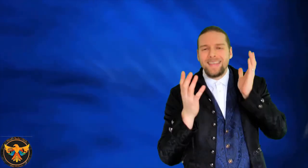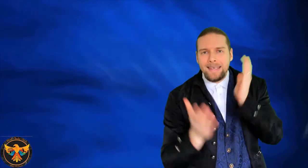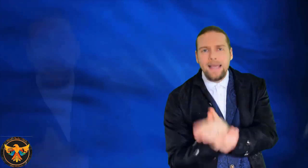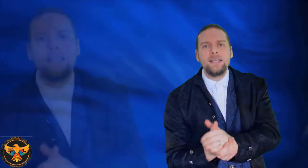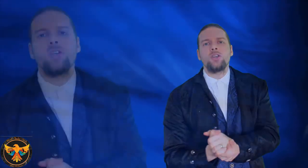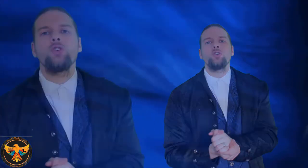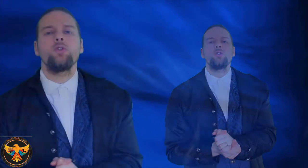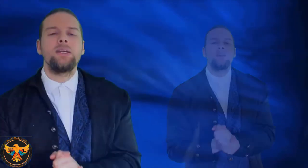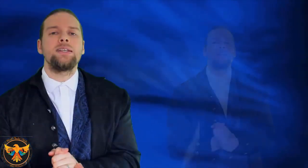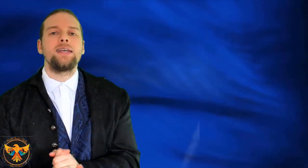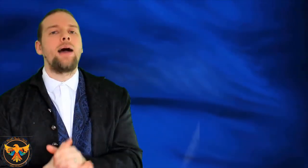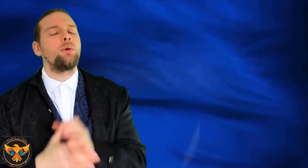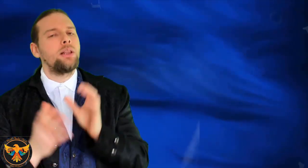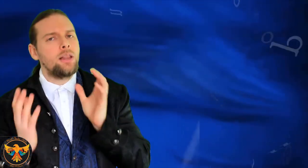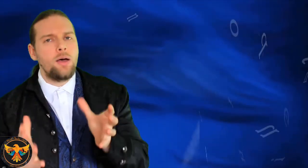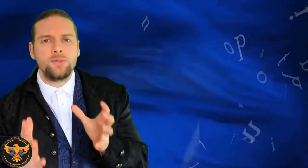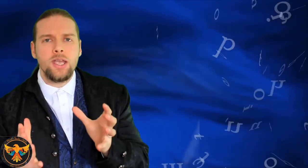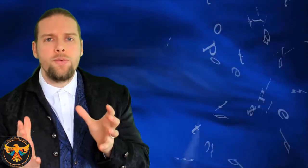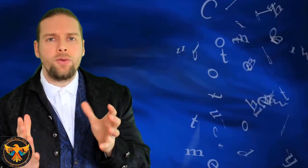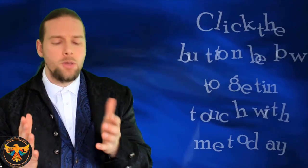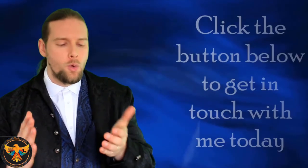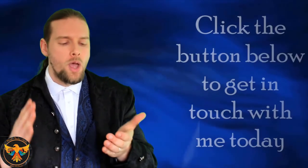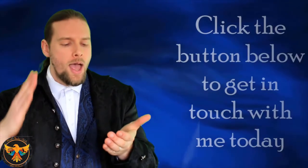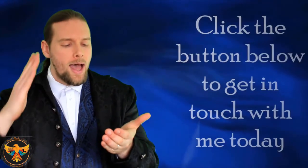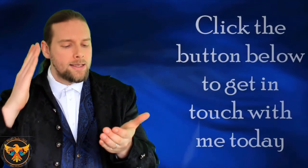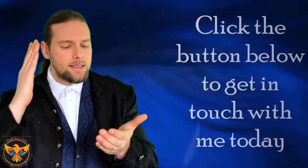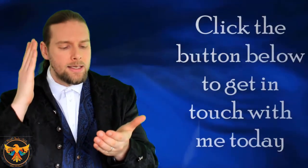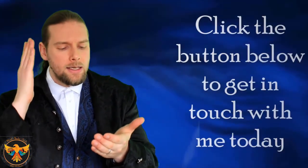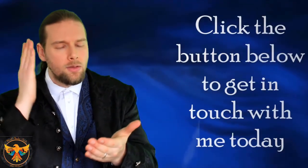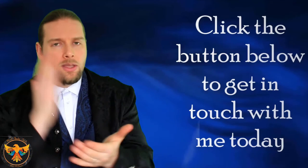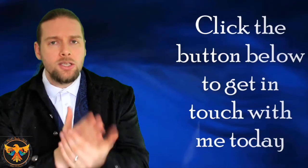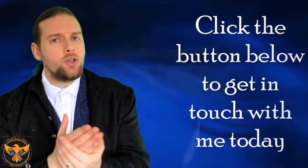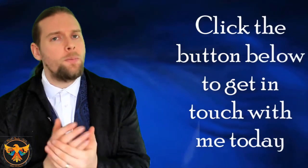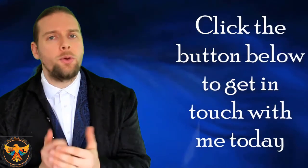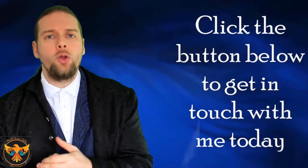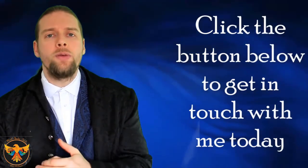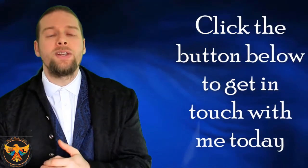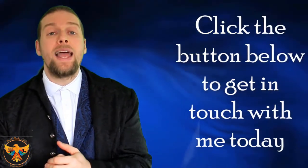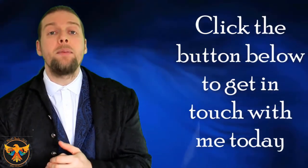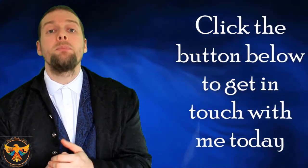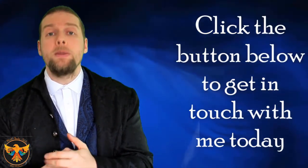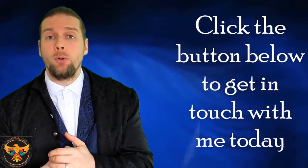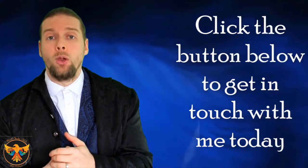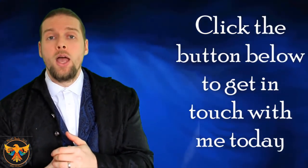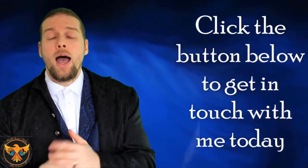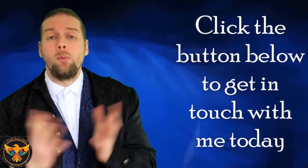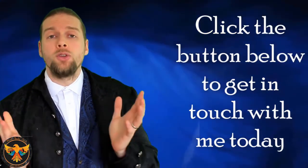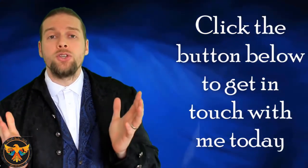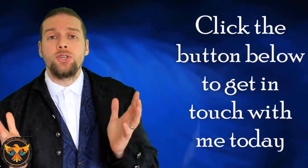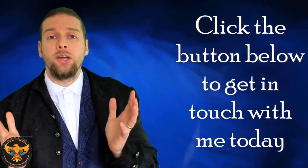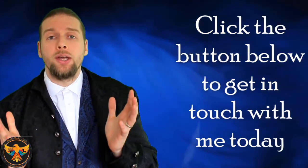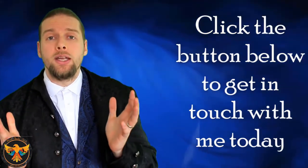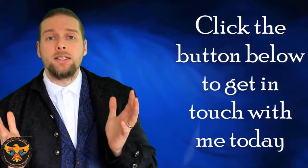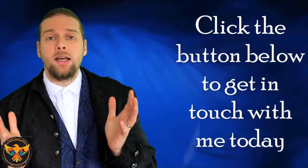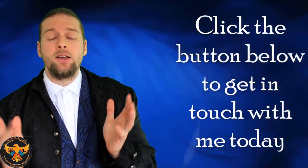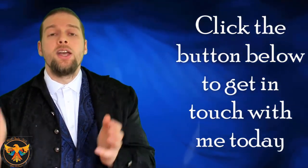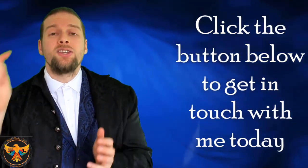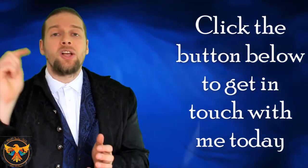then get in touch with me today. I would love to hear from you. As I say, this is open only for 10 people. And once it's done, it's done. So